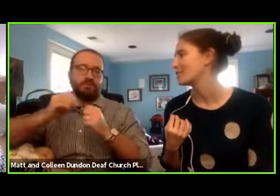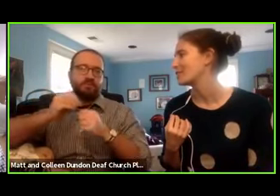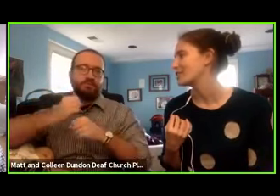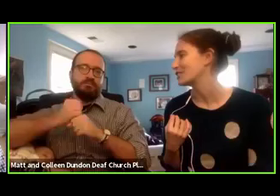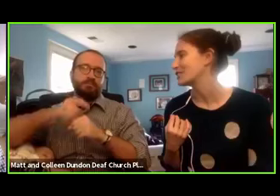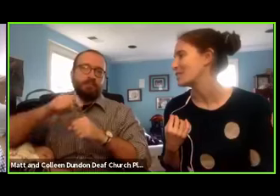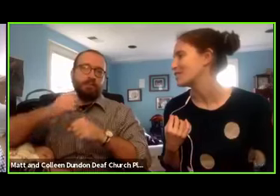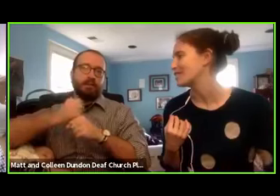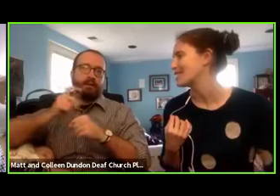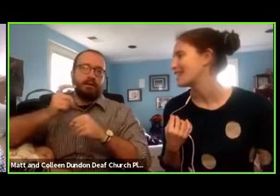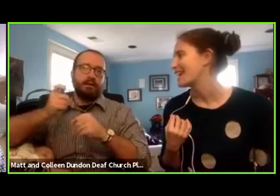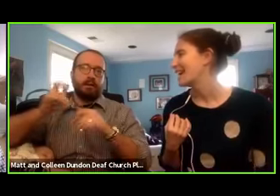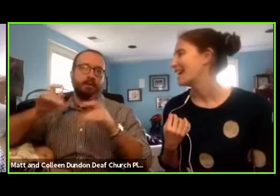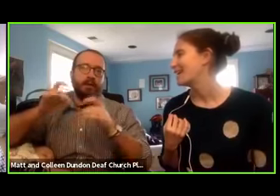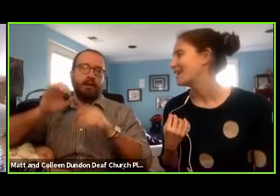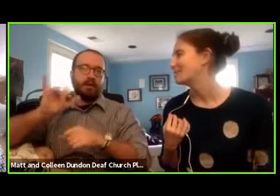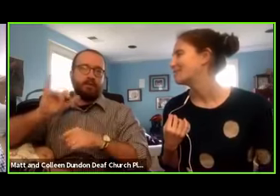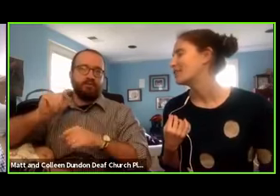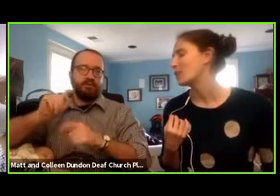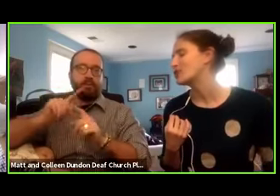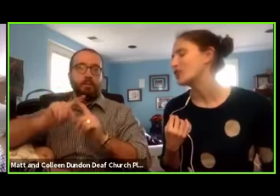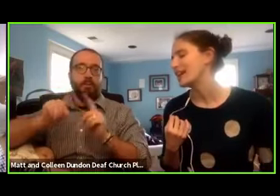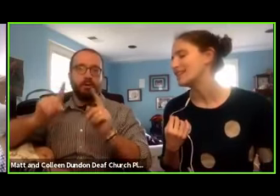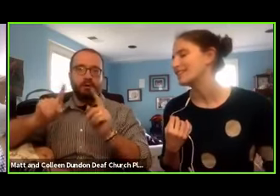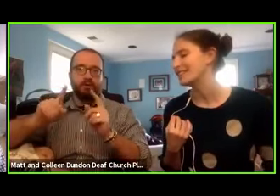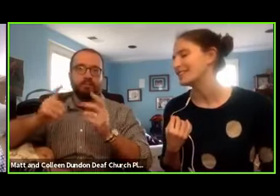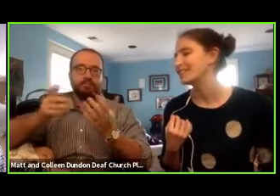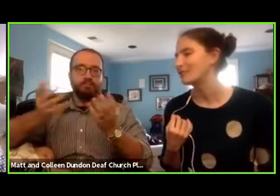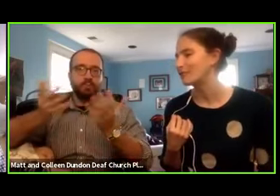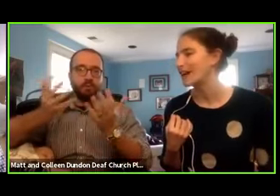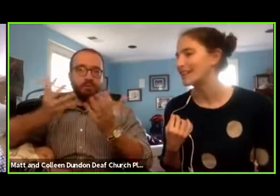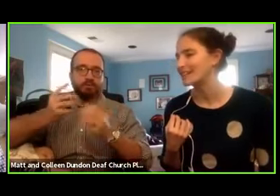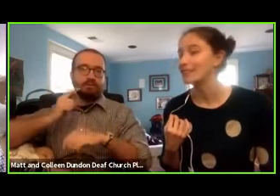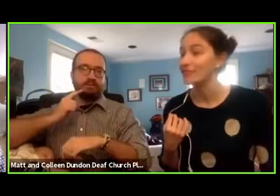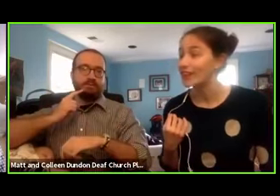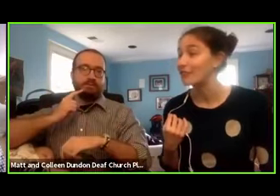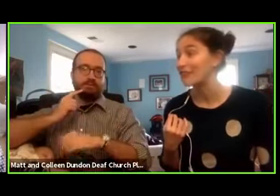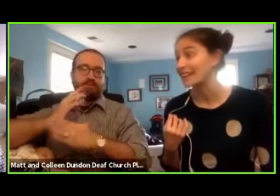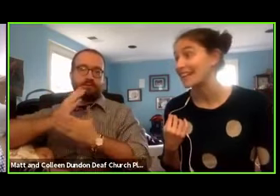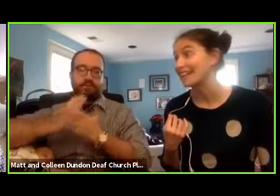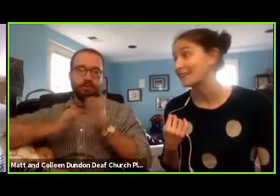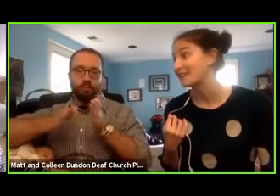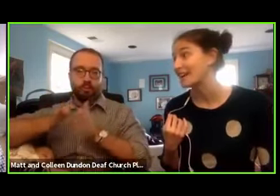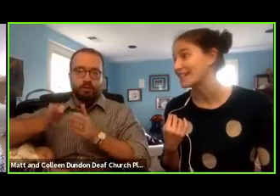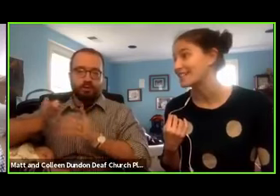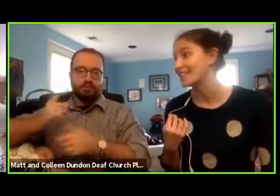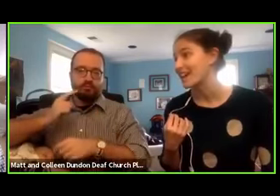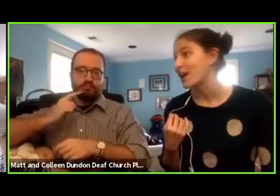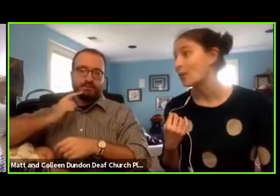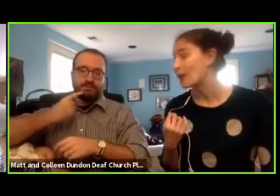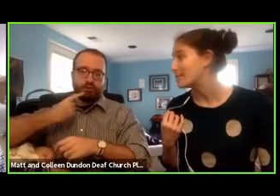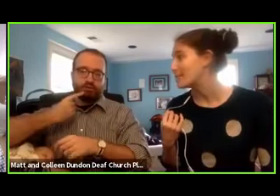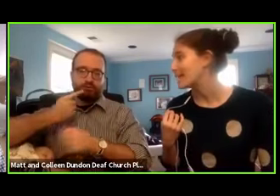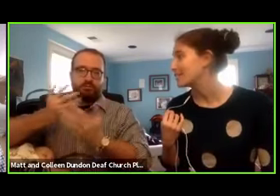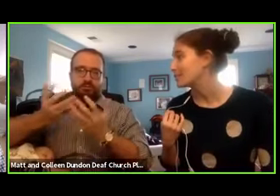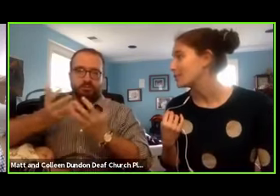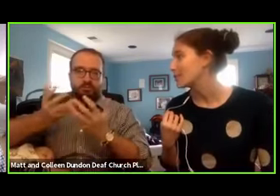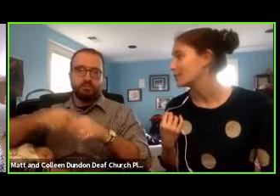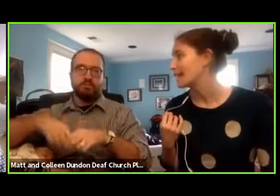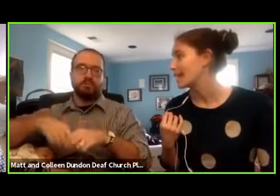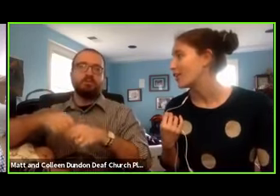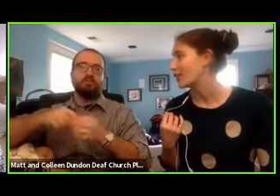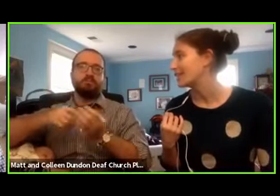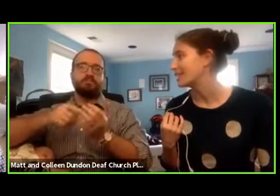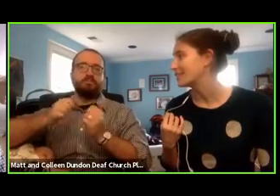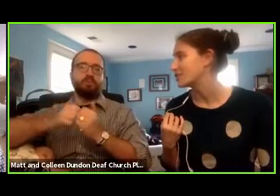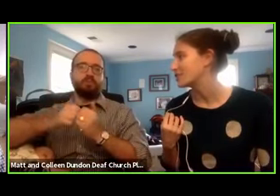you know, some of their facial expressions. You know, we try to find the funny in it, find a way to make it a little bit